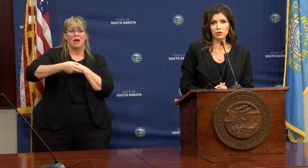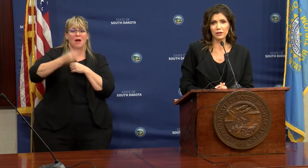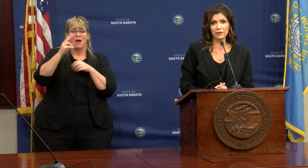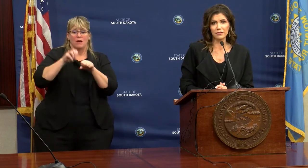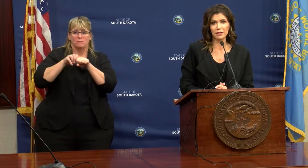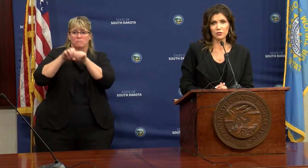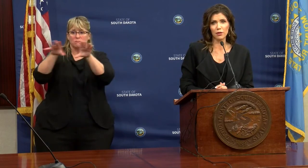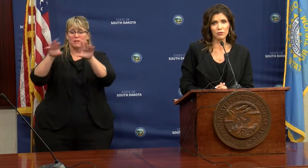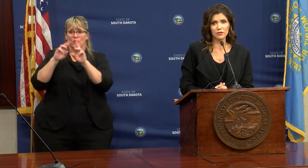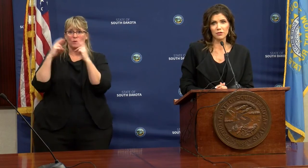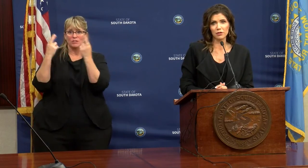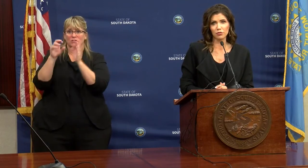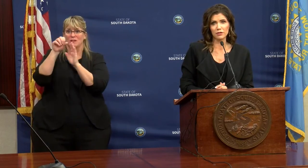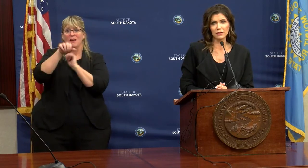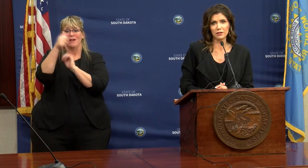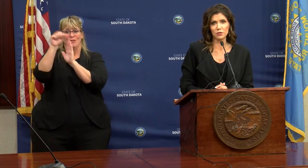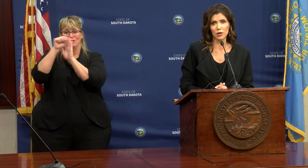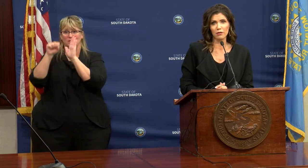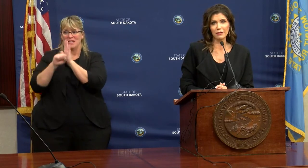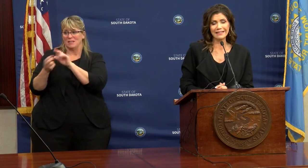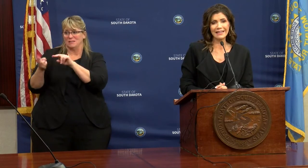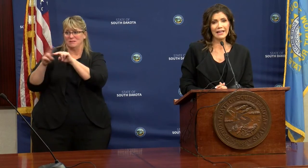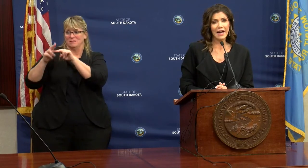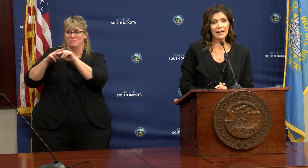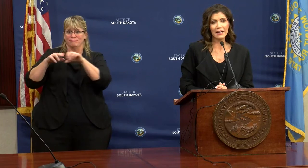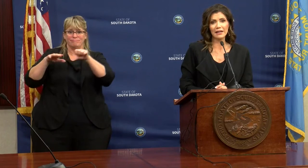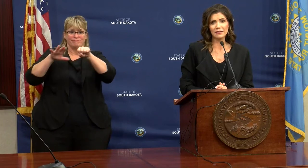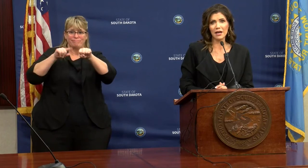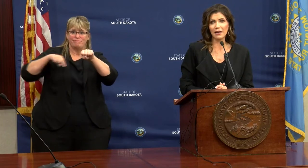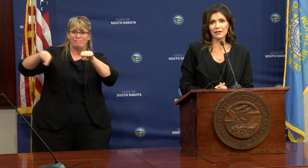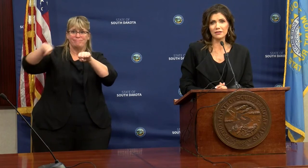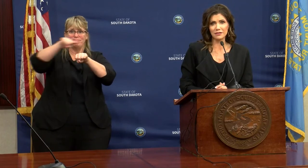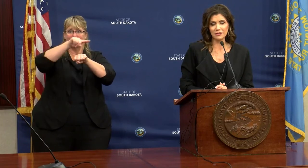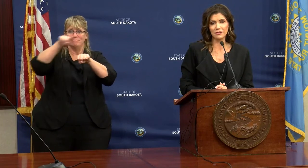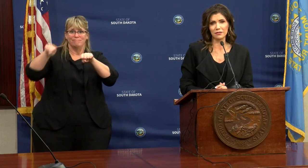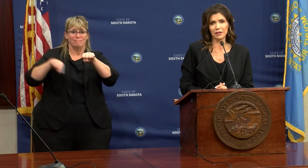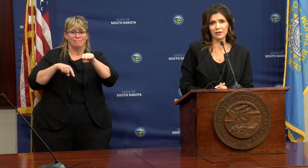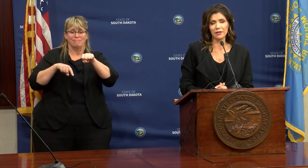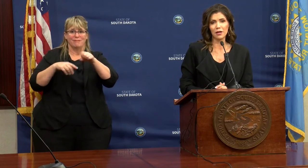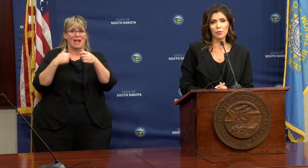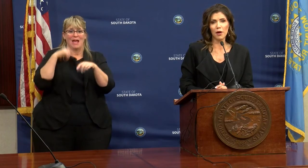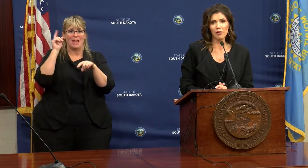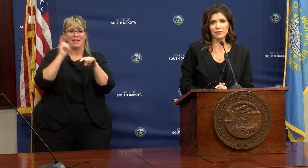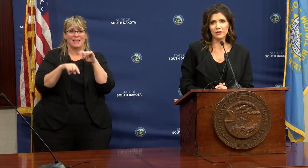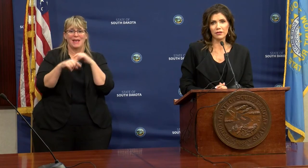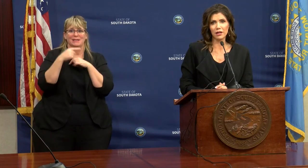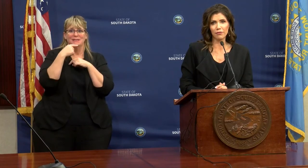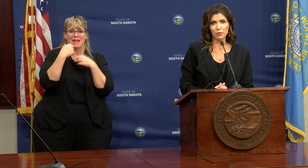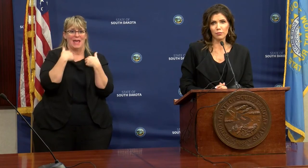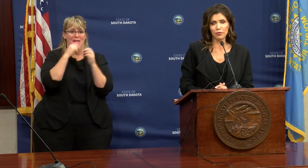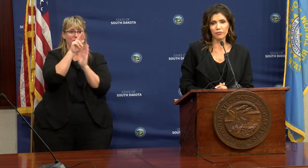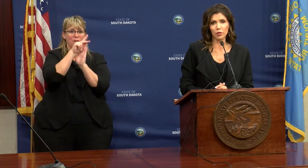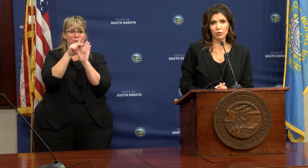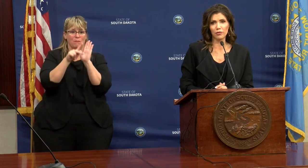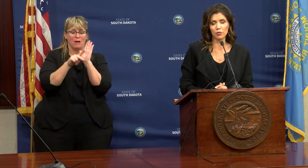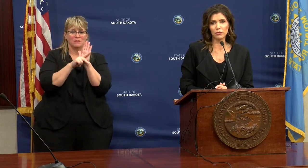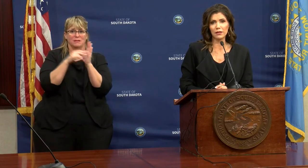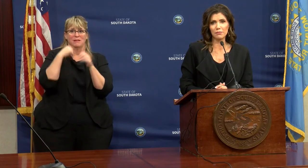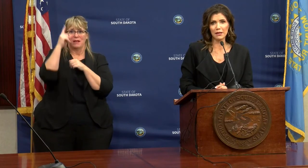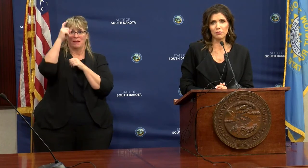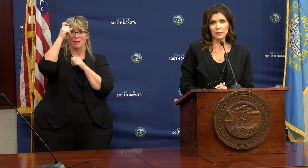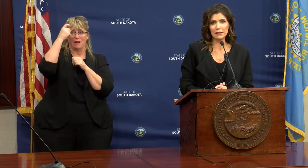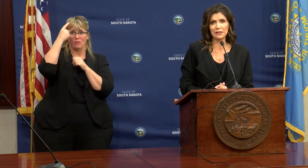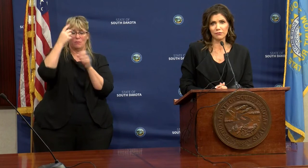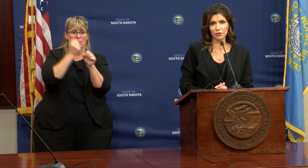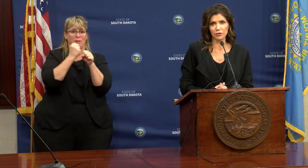spread regionally. The states around us are increasing as well. And I can't tie consistently a policy that a government put forward that